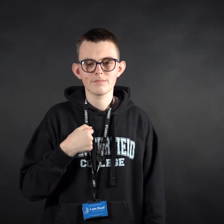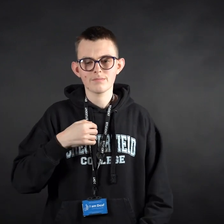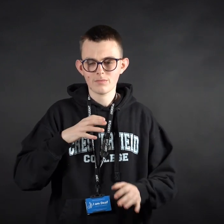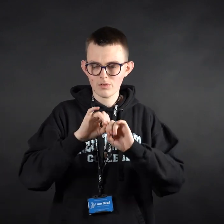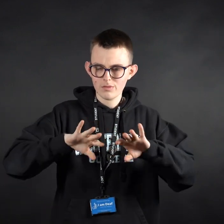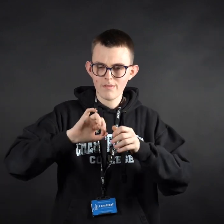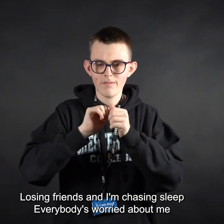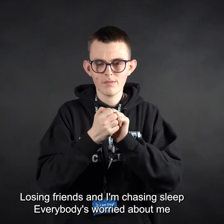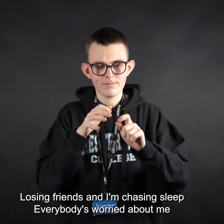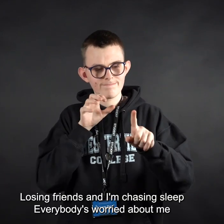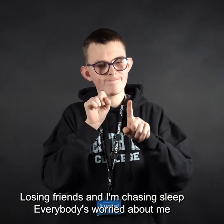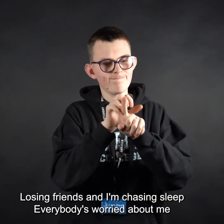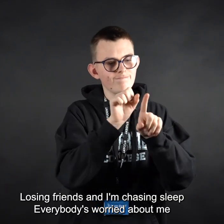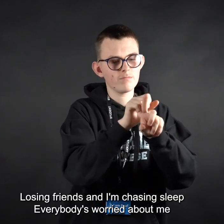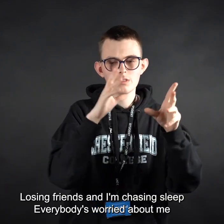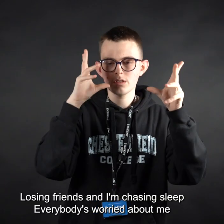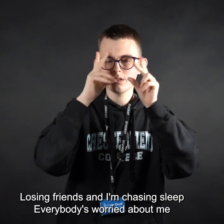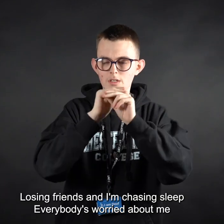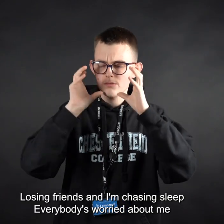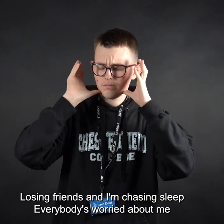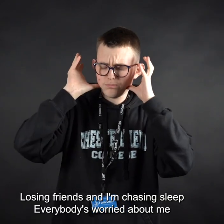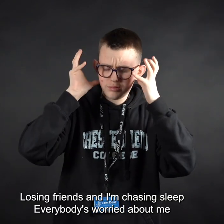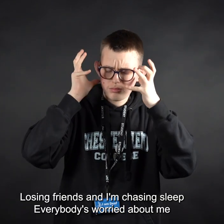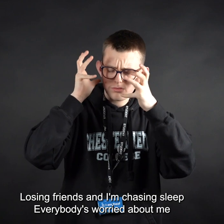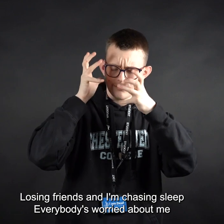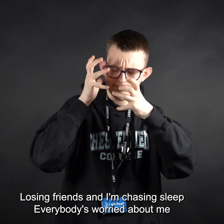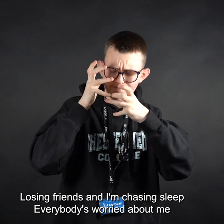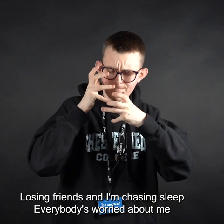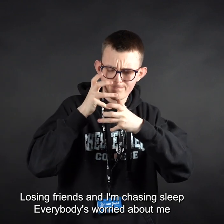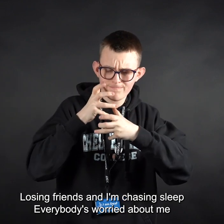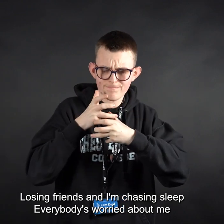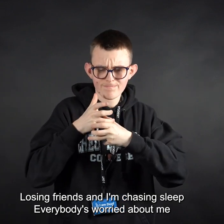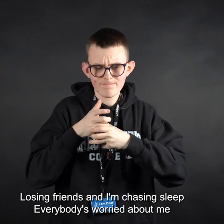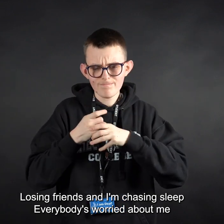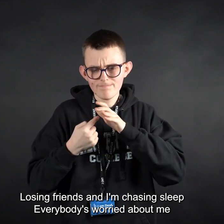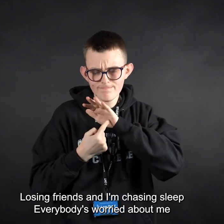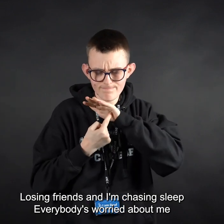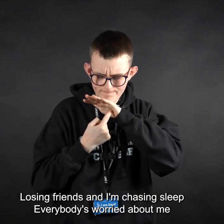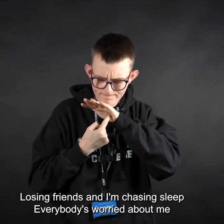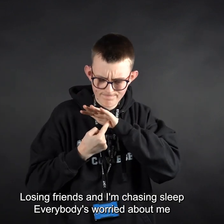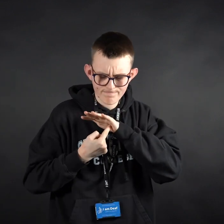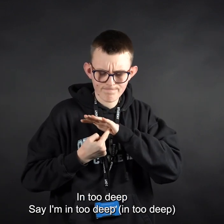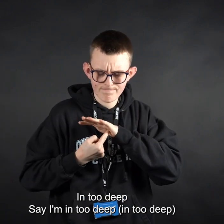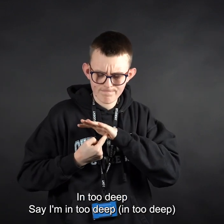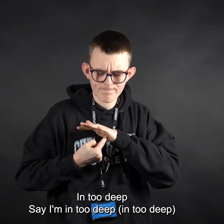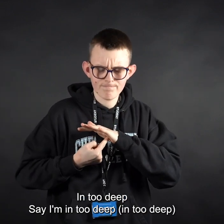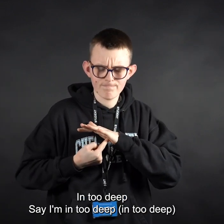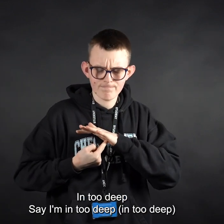Losing friends and I'm chasing sleep Everybody's worried about me In too deep